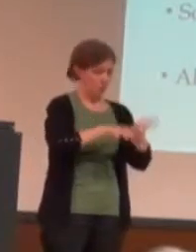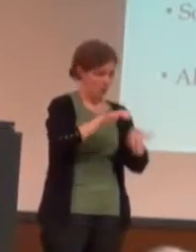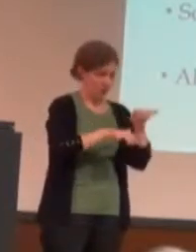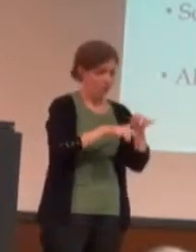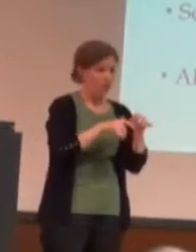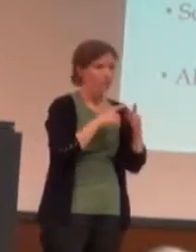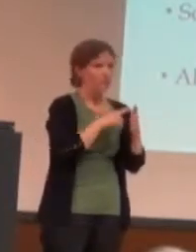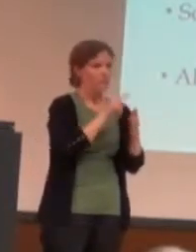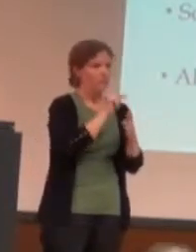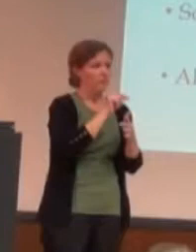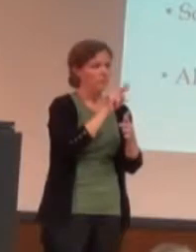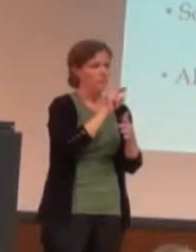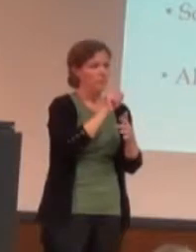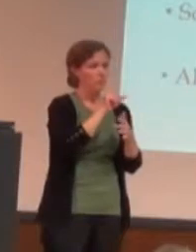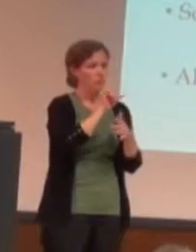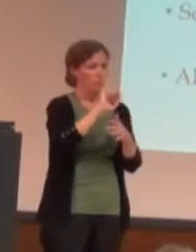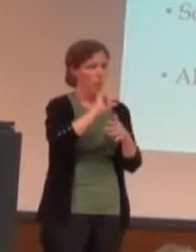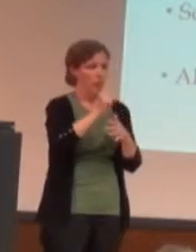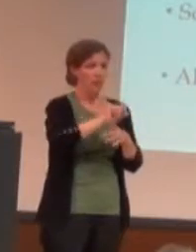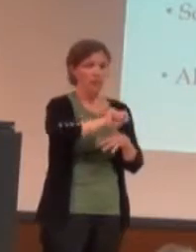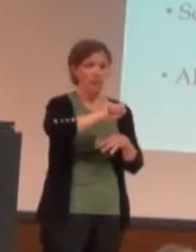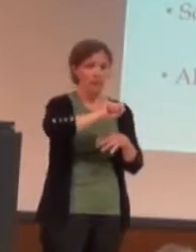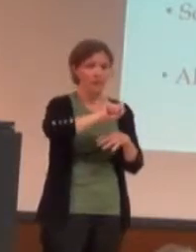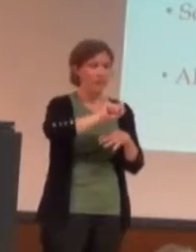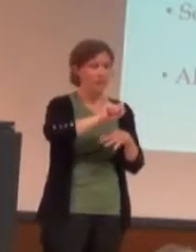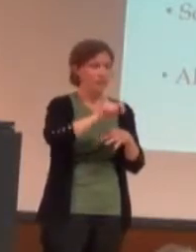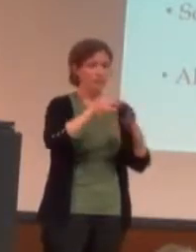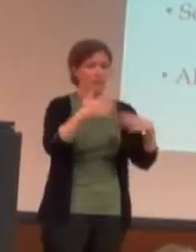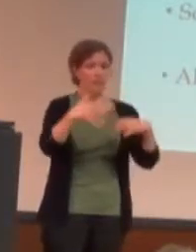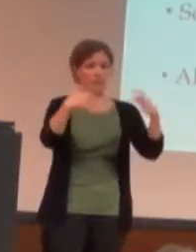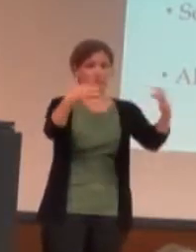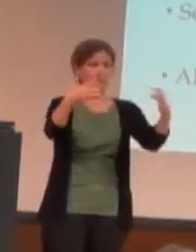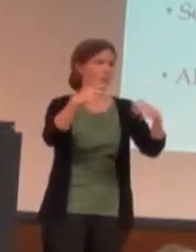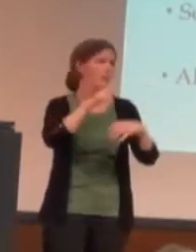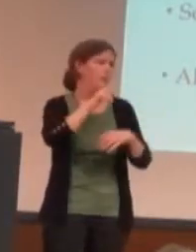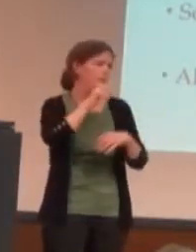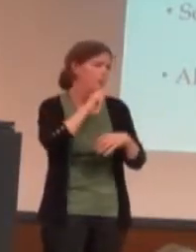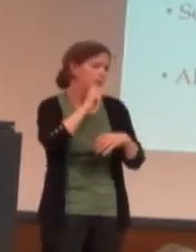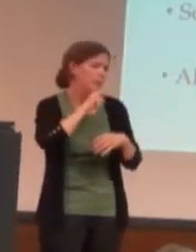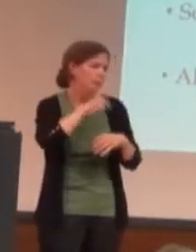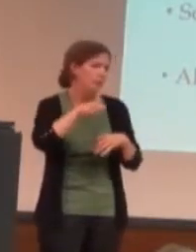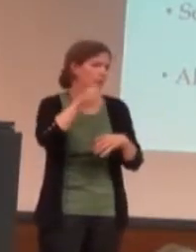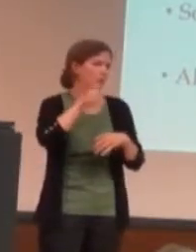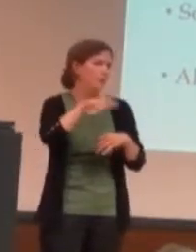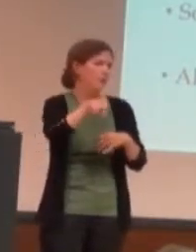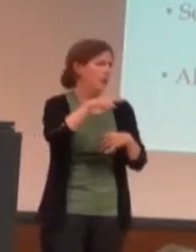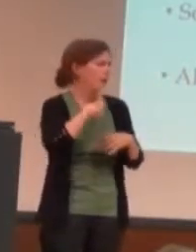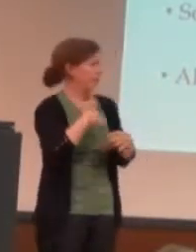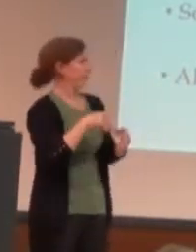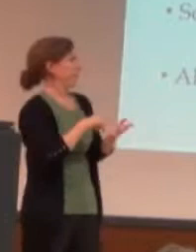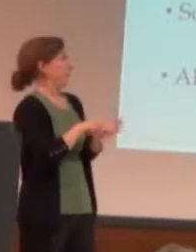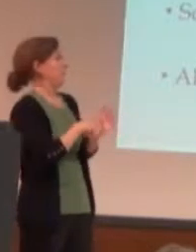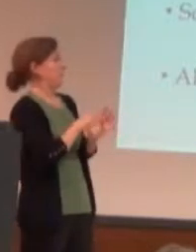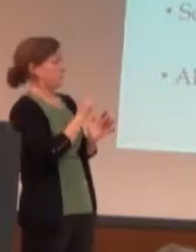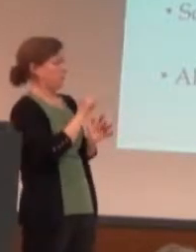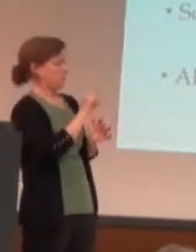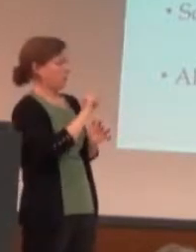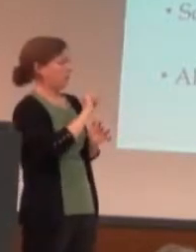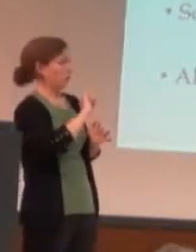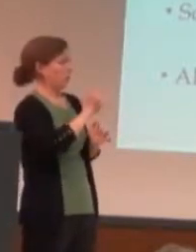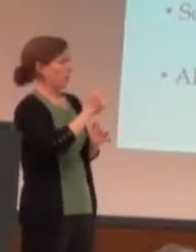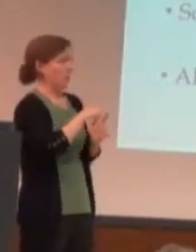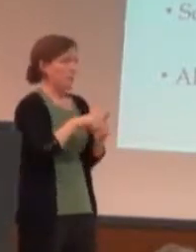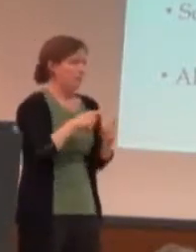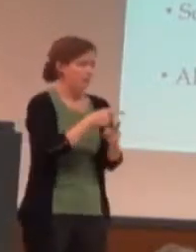terms like trolling, you're not going to, if you have an audience that's older, they're not going to understand that. Or that, if